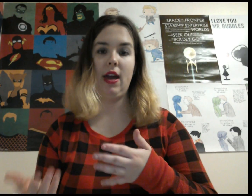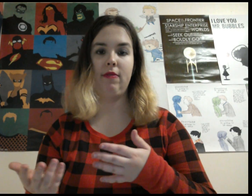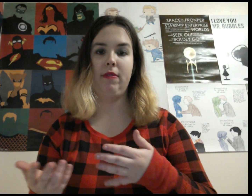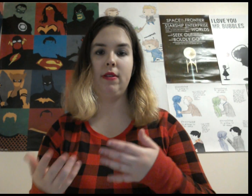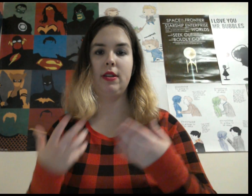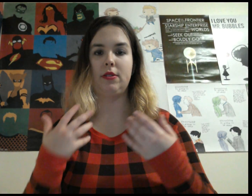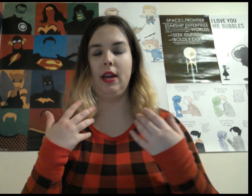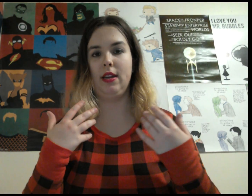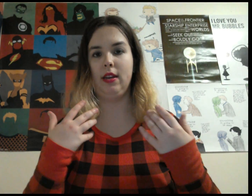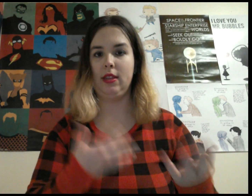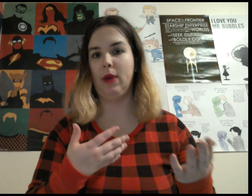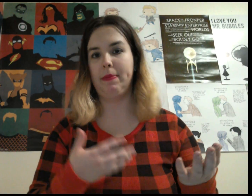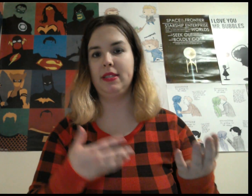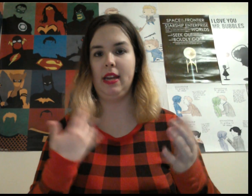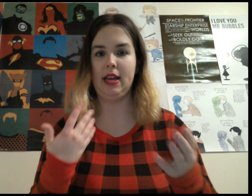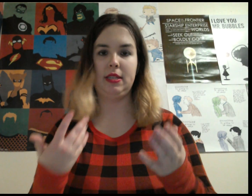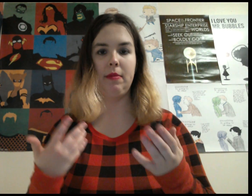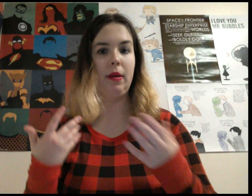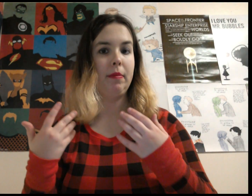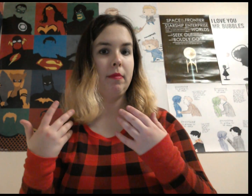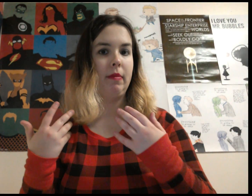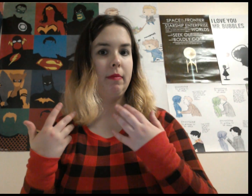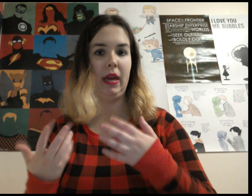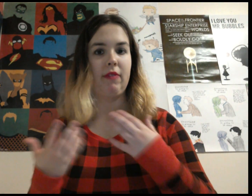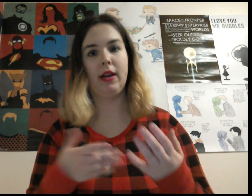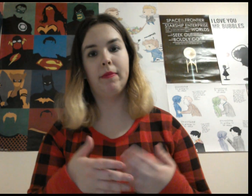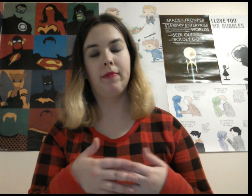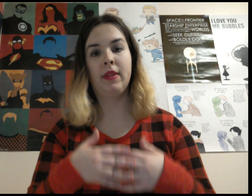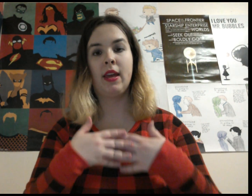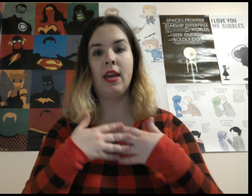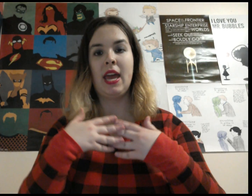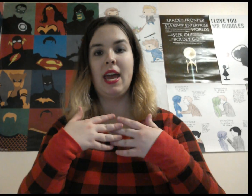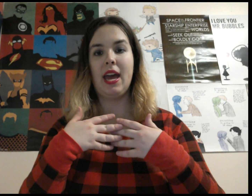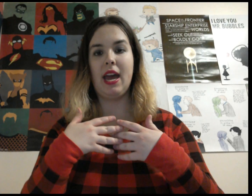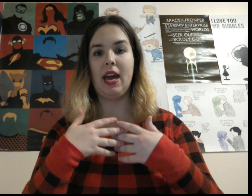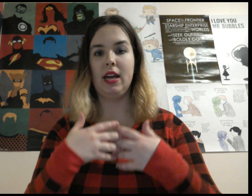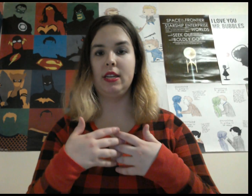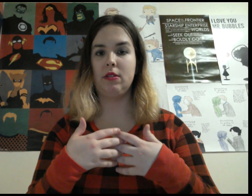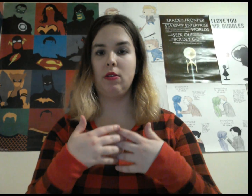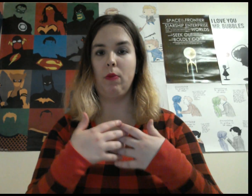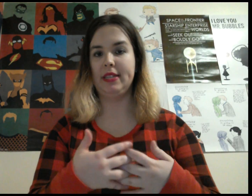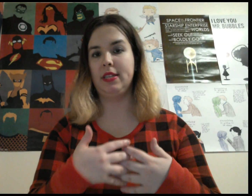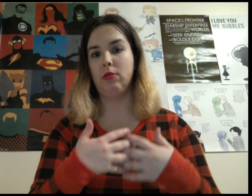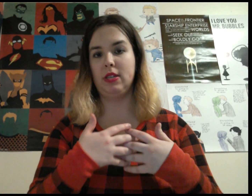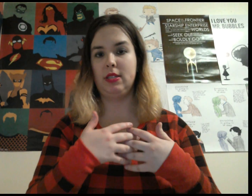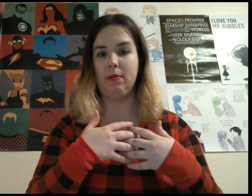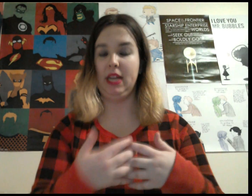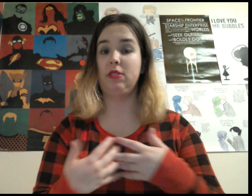Ev to try and get the weapons that he asked them to make for him. And West uses some dangerous